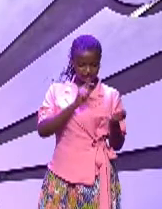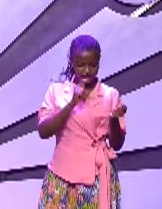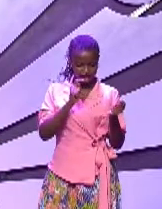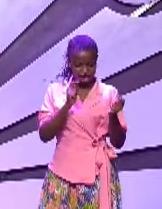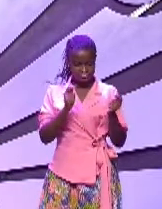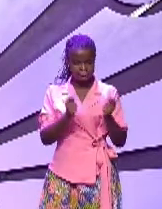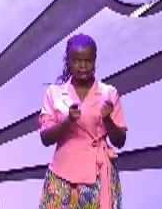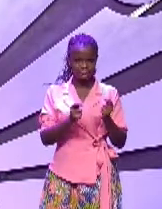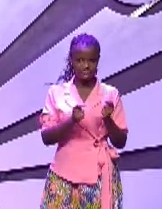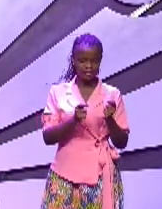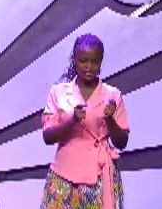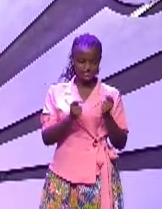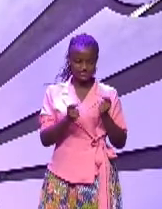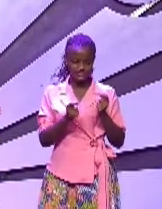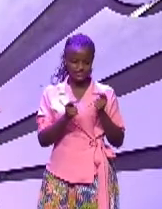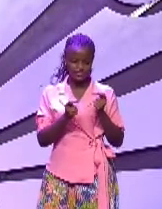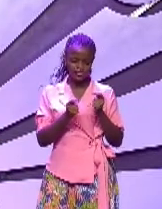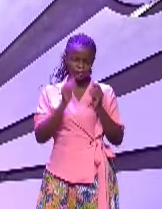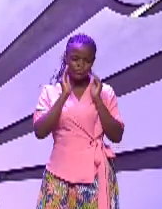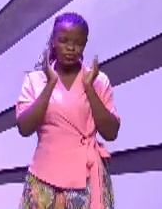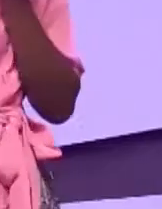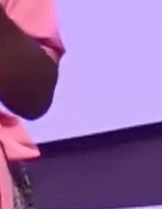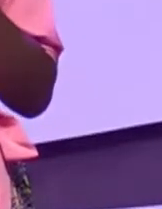into pride and disobedience.